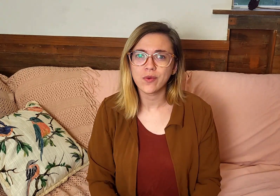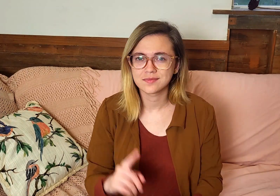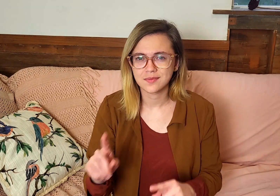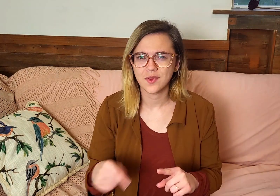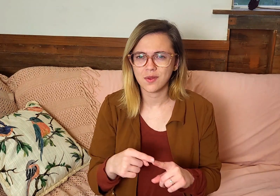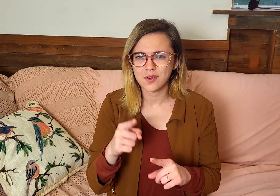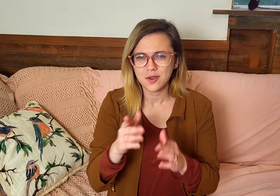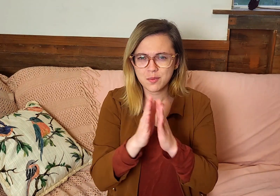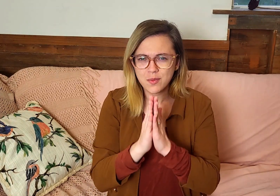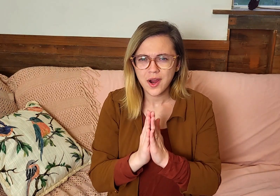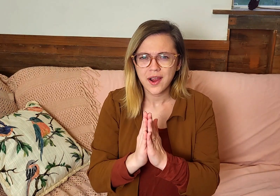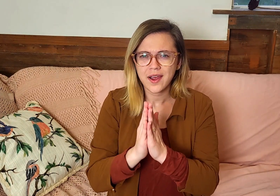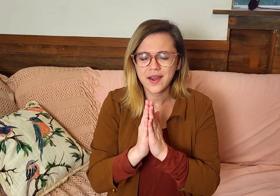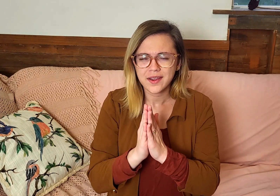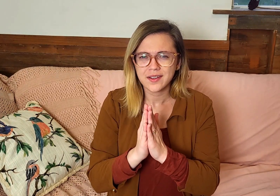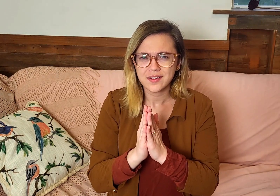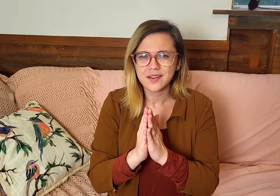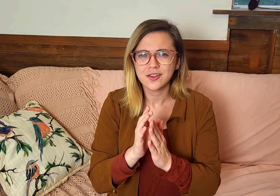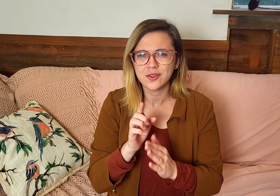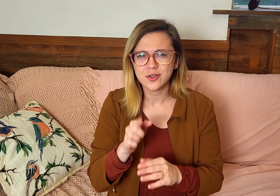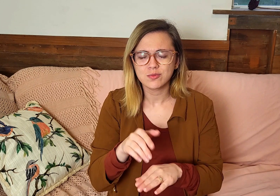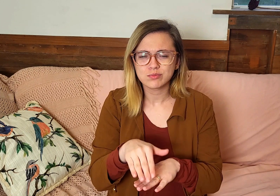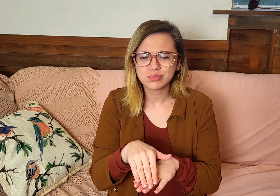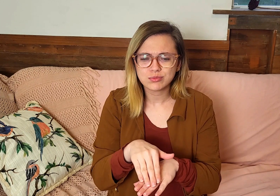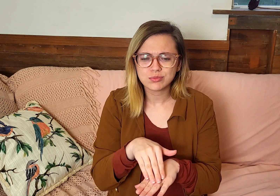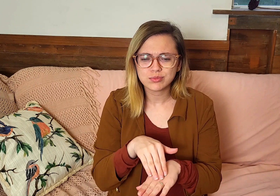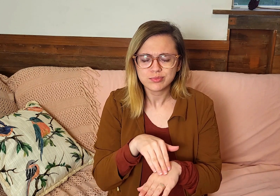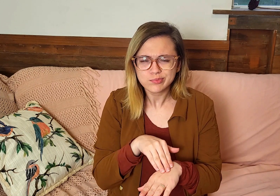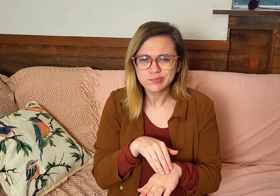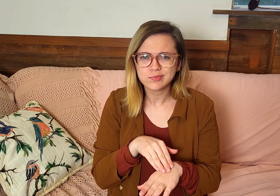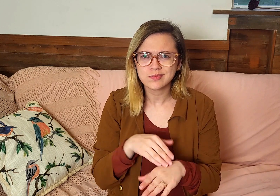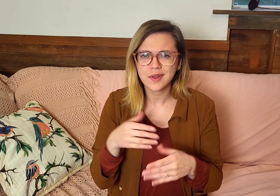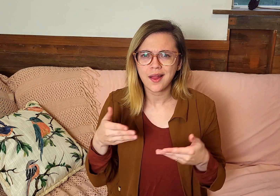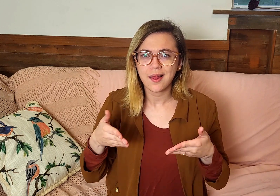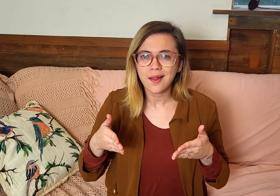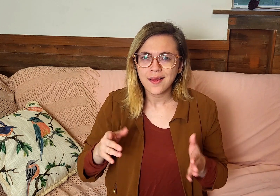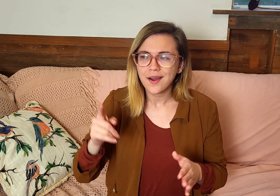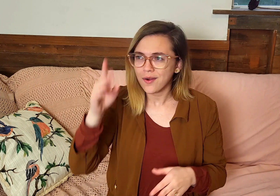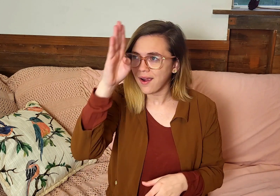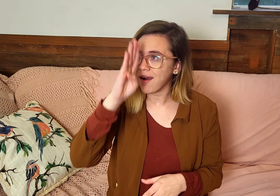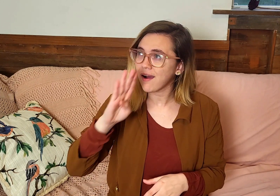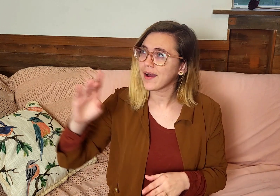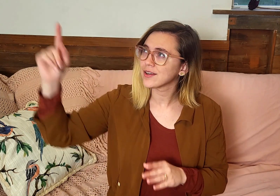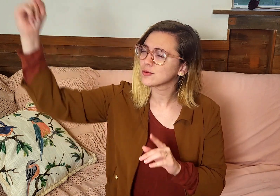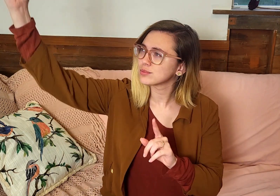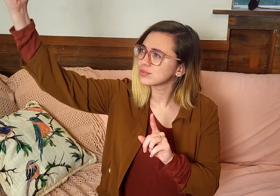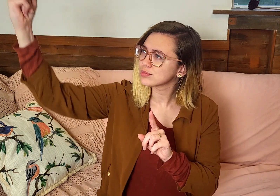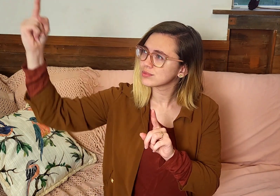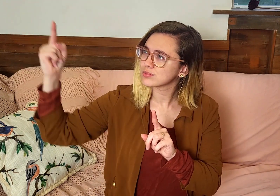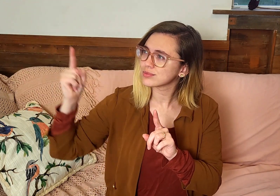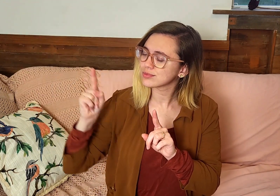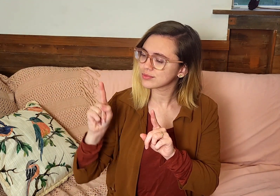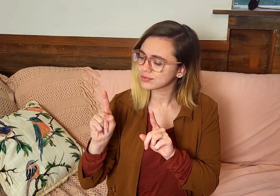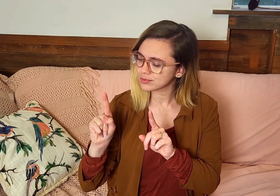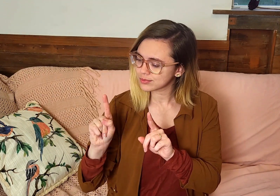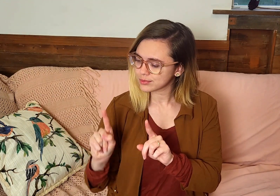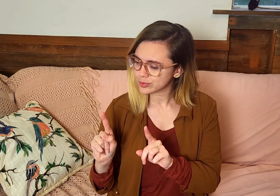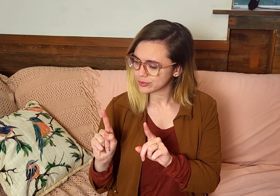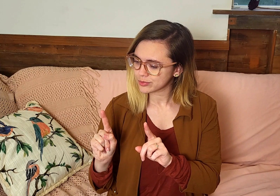when you pray, you slow down and you allow God to come down